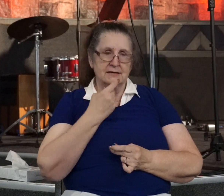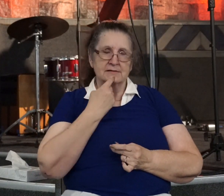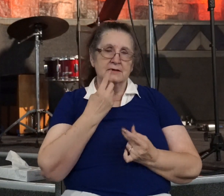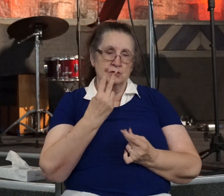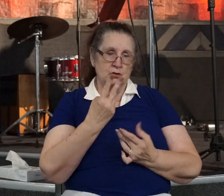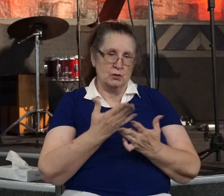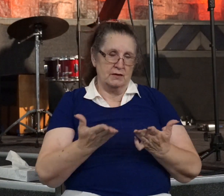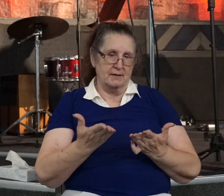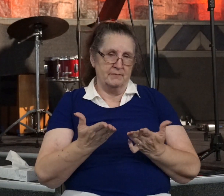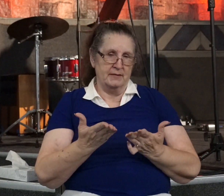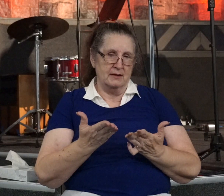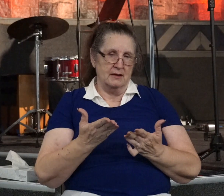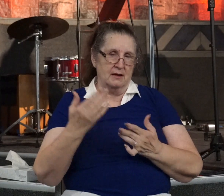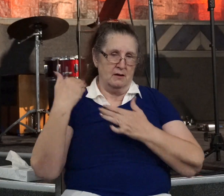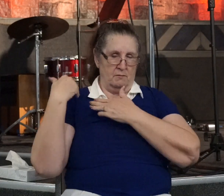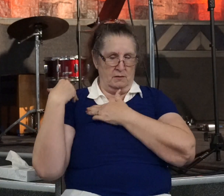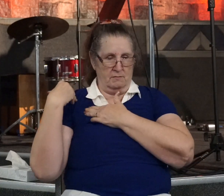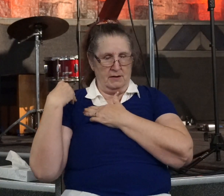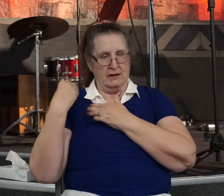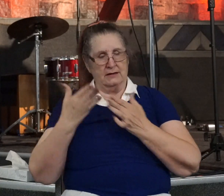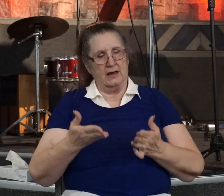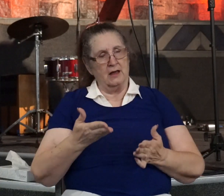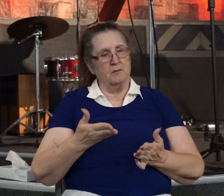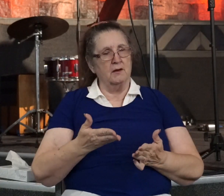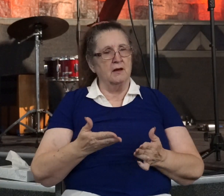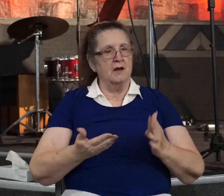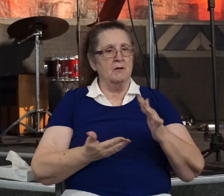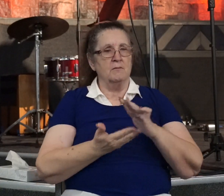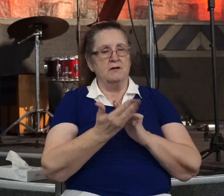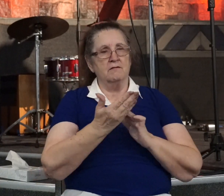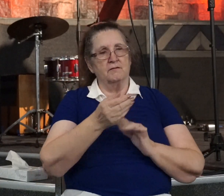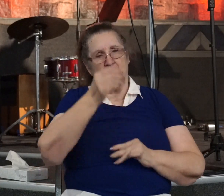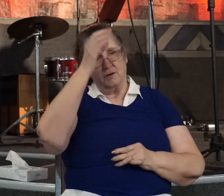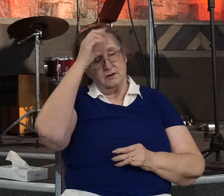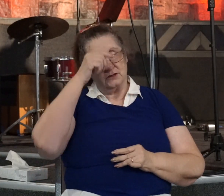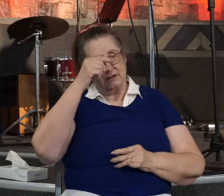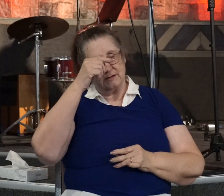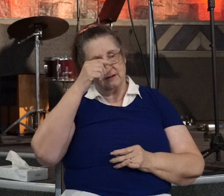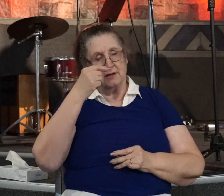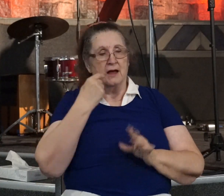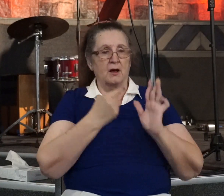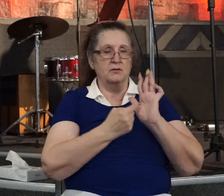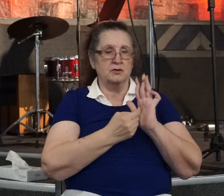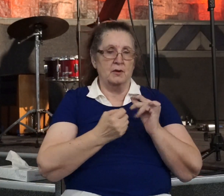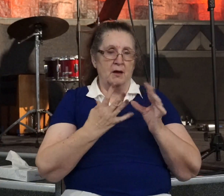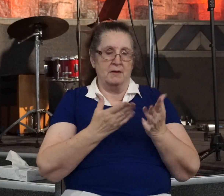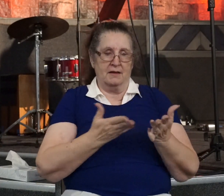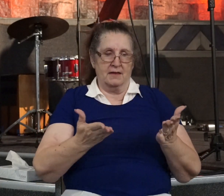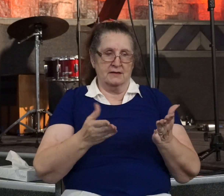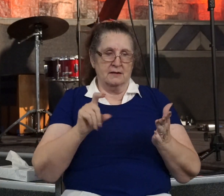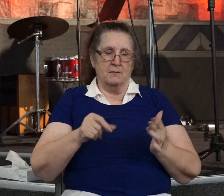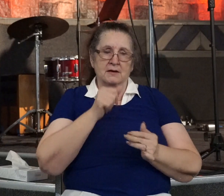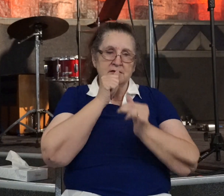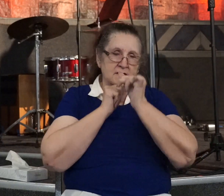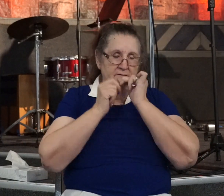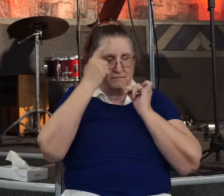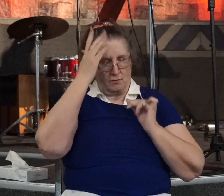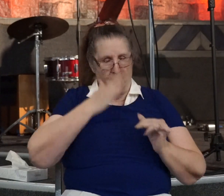Bear my name before Gentiles, kings, and the children of Israel. For I will show him how many things he must suffer for my name's sake.